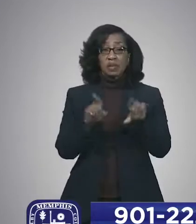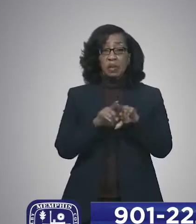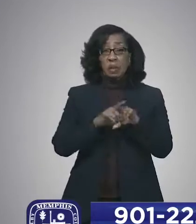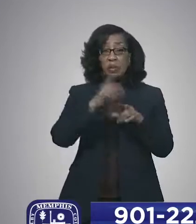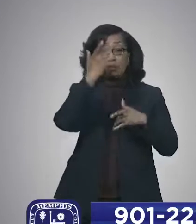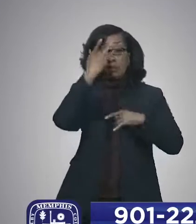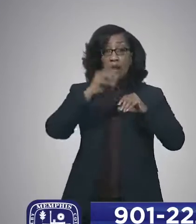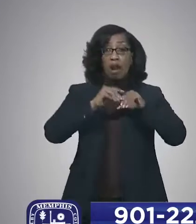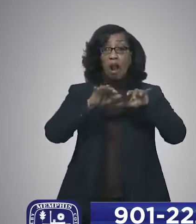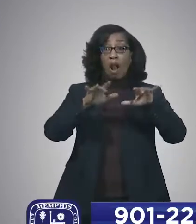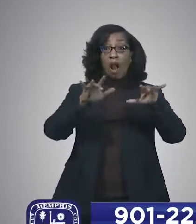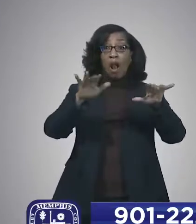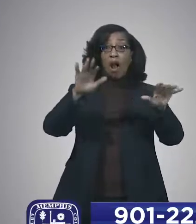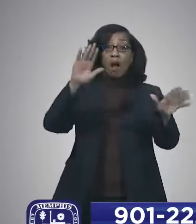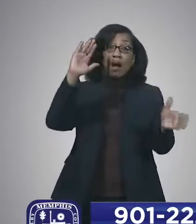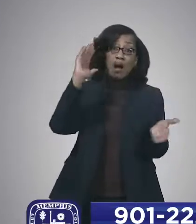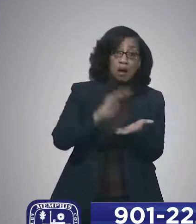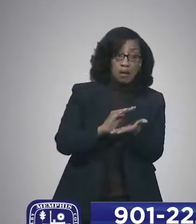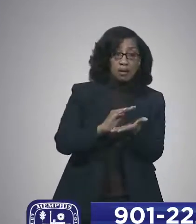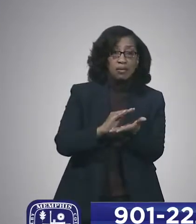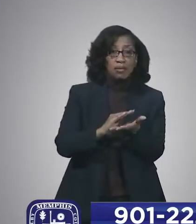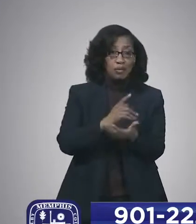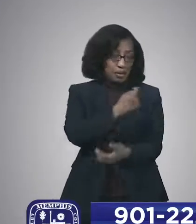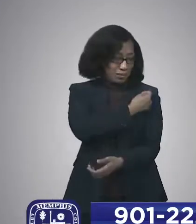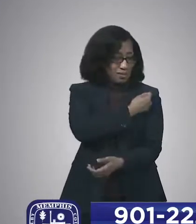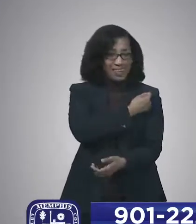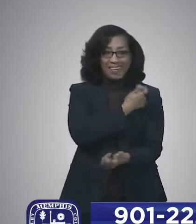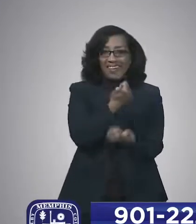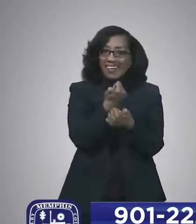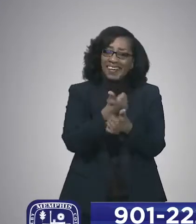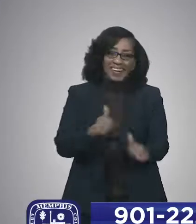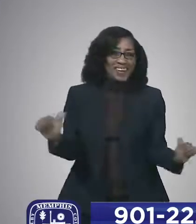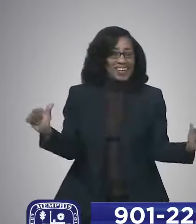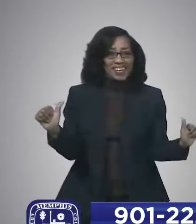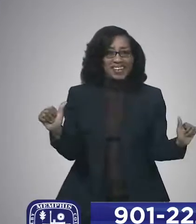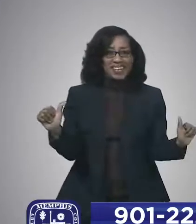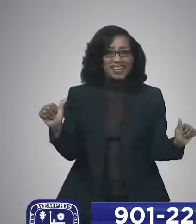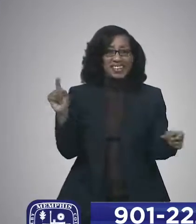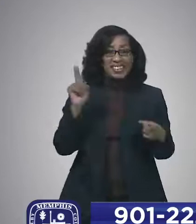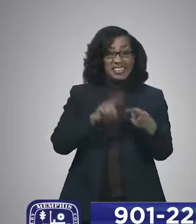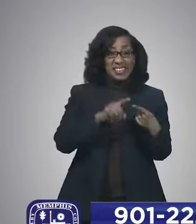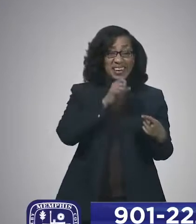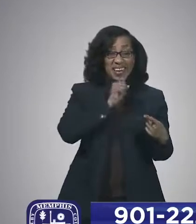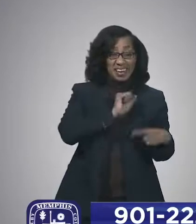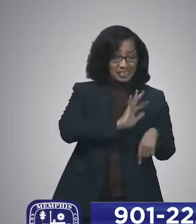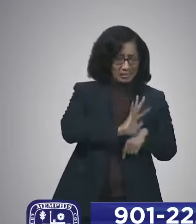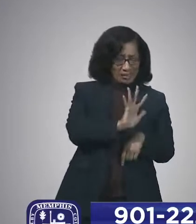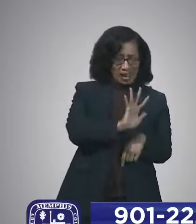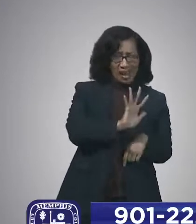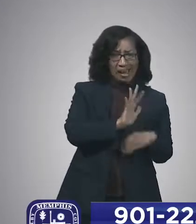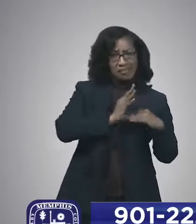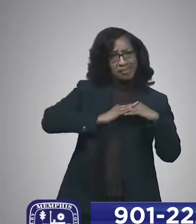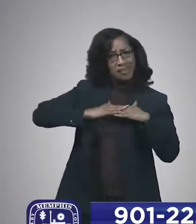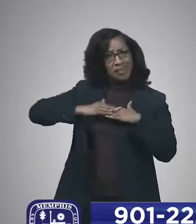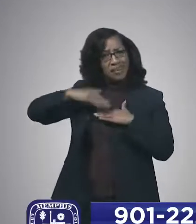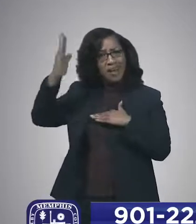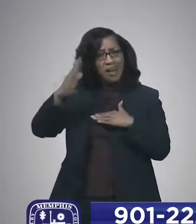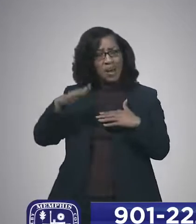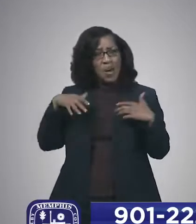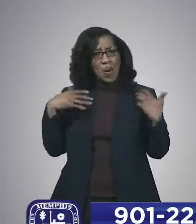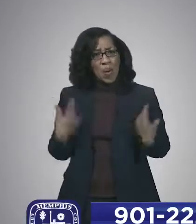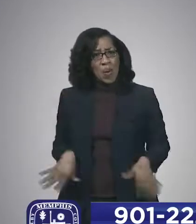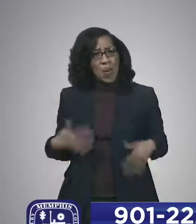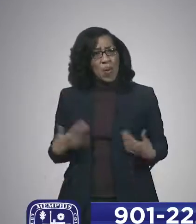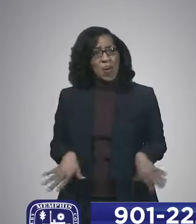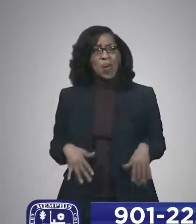we can vaccinate anybody who's eligible down to the age of five. That's huge. That's already a game